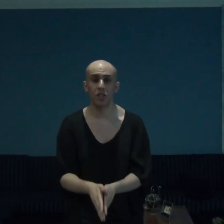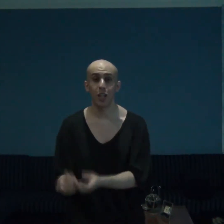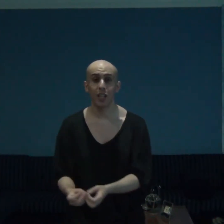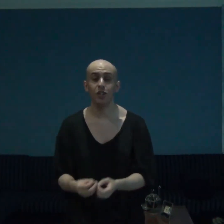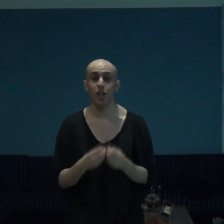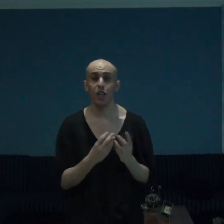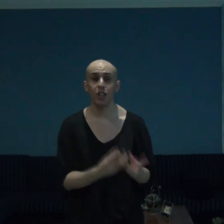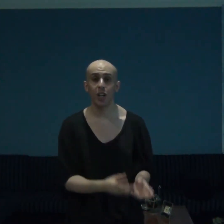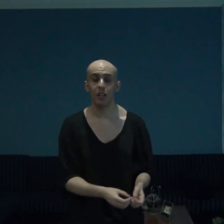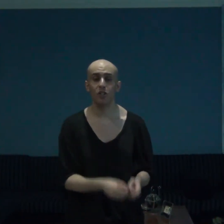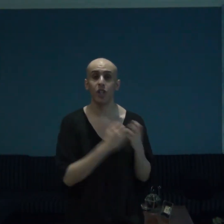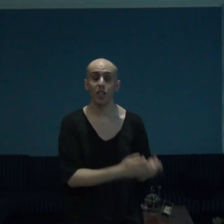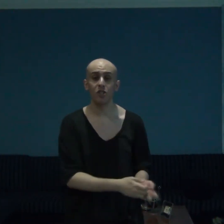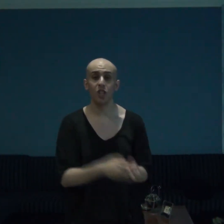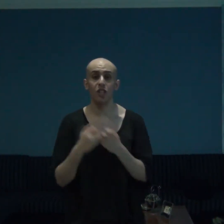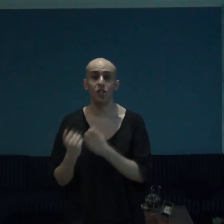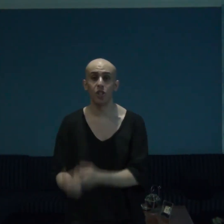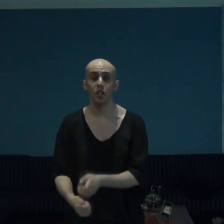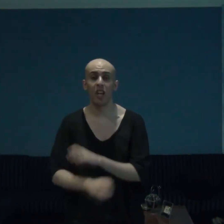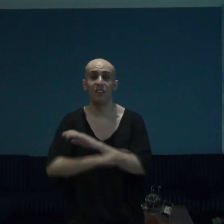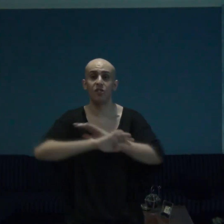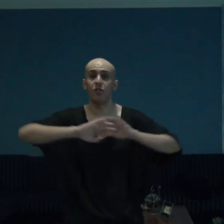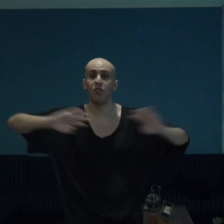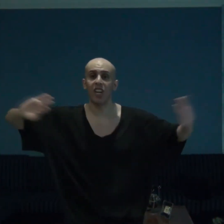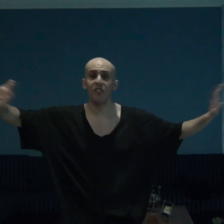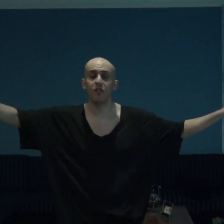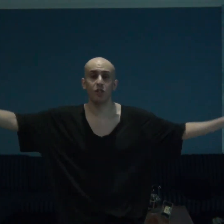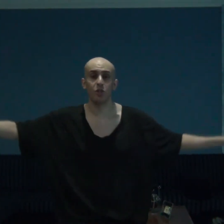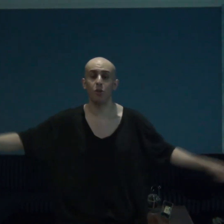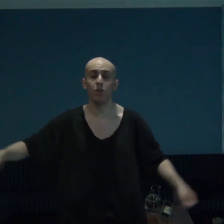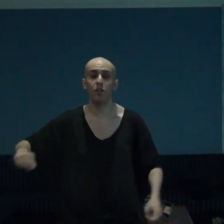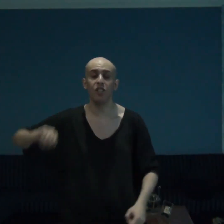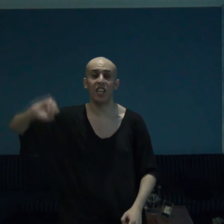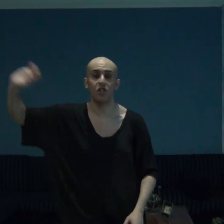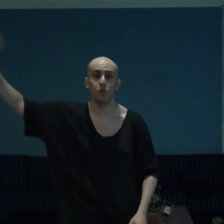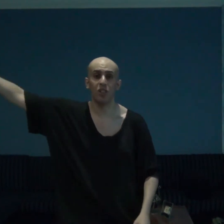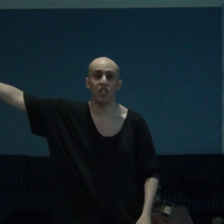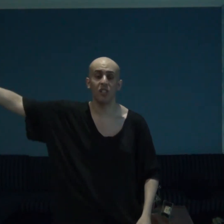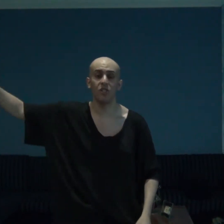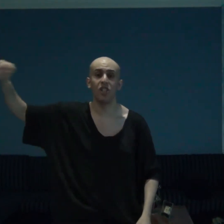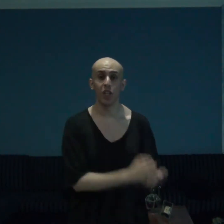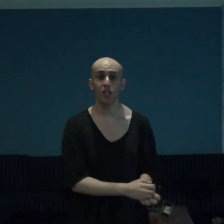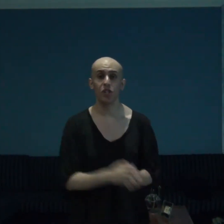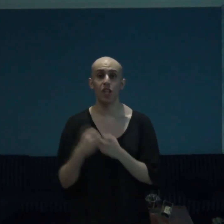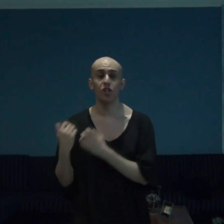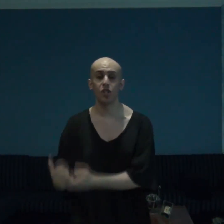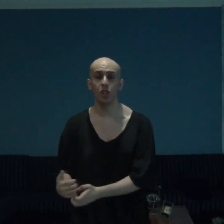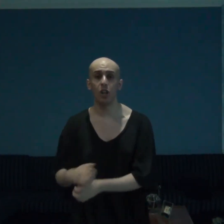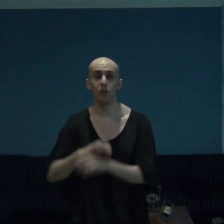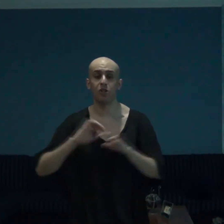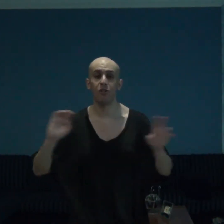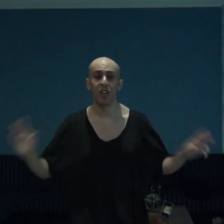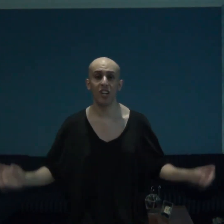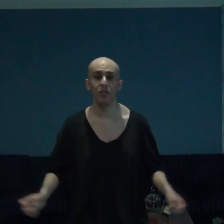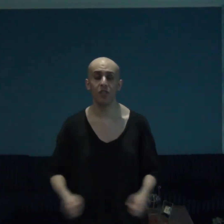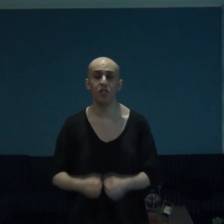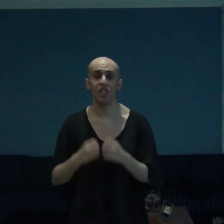guys and gals Guts and Jill have survived for so long as strugglers Guts and Jill are survivors and